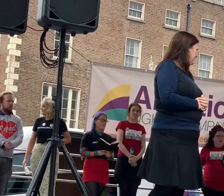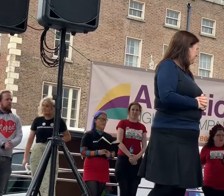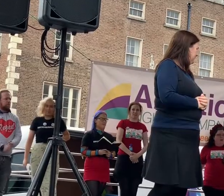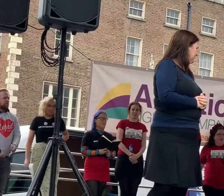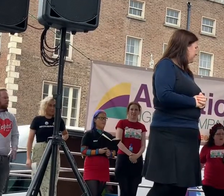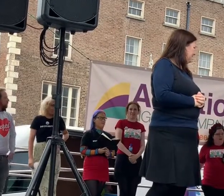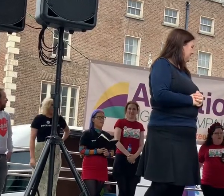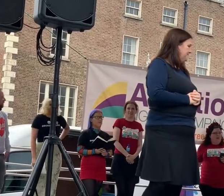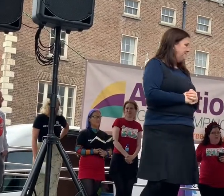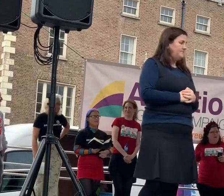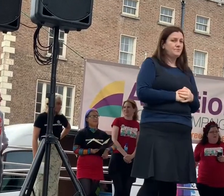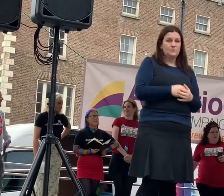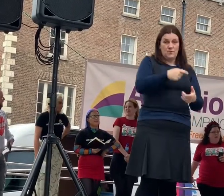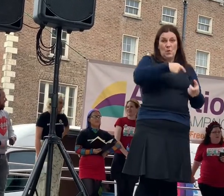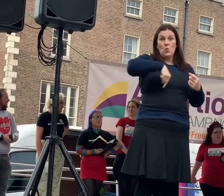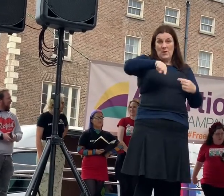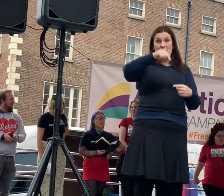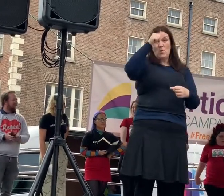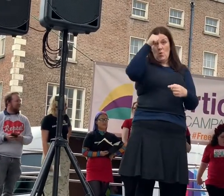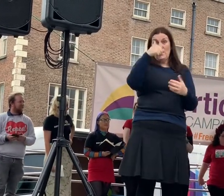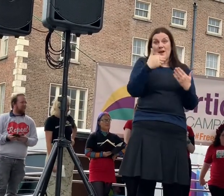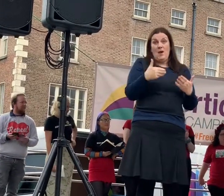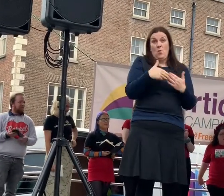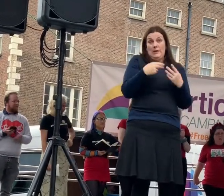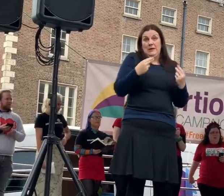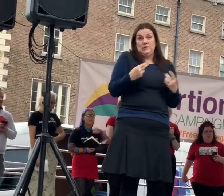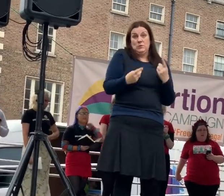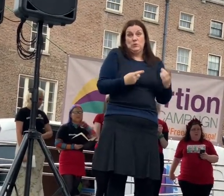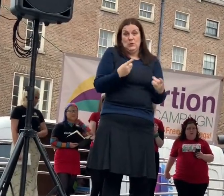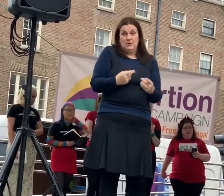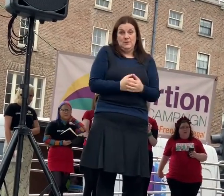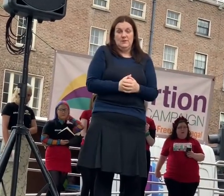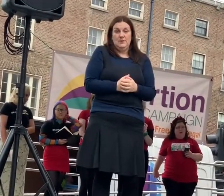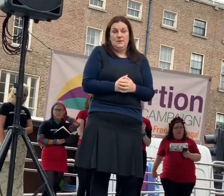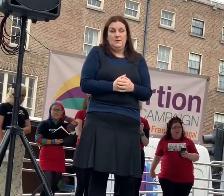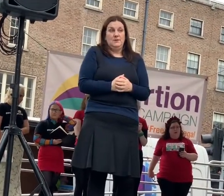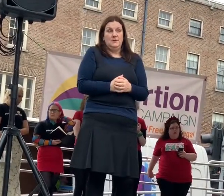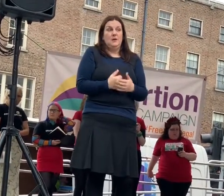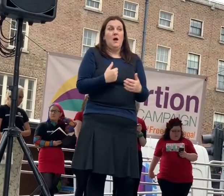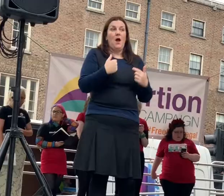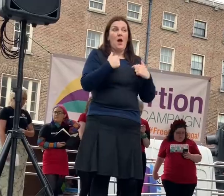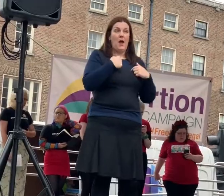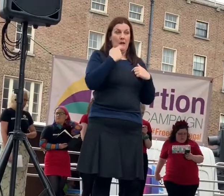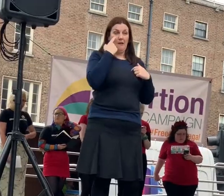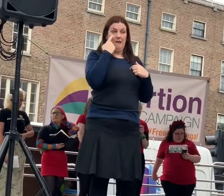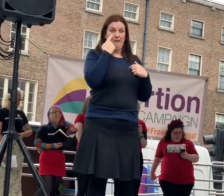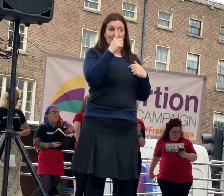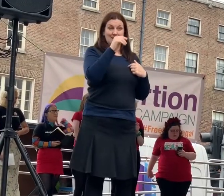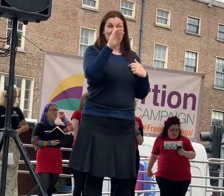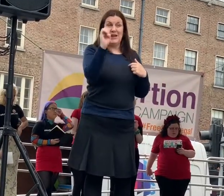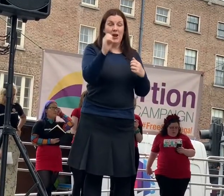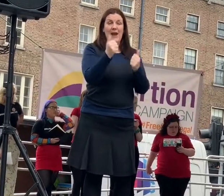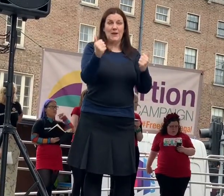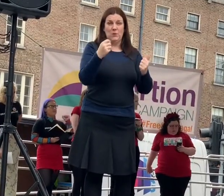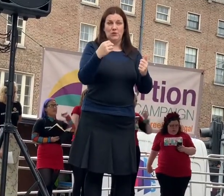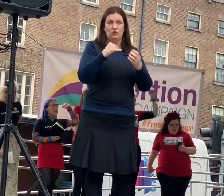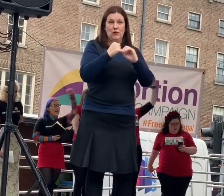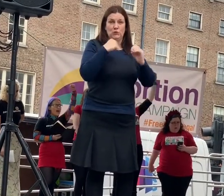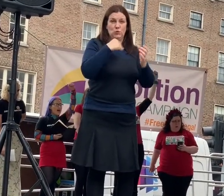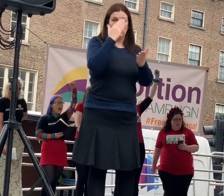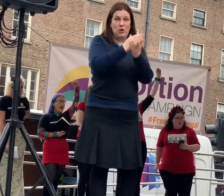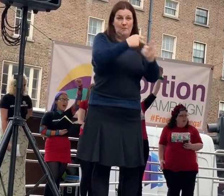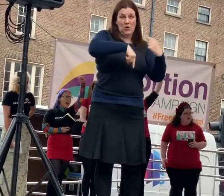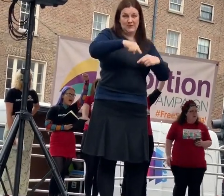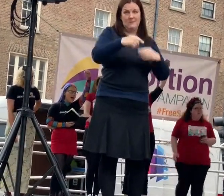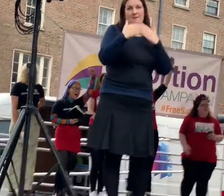We know what needs to be done. And I dare anyone to try and stop us. Thank you.